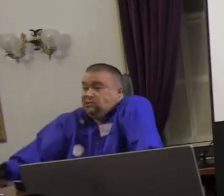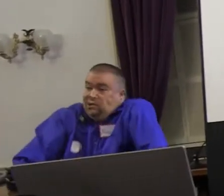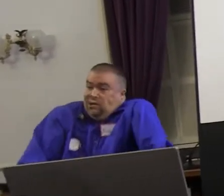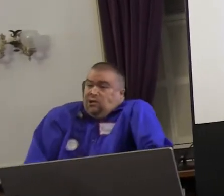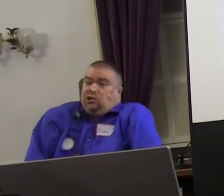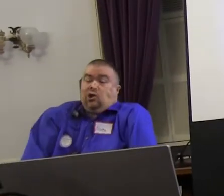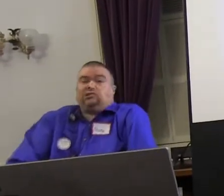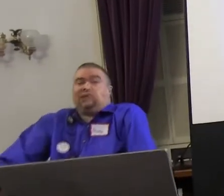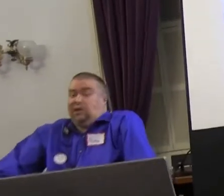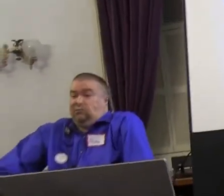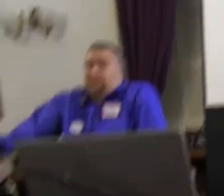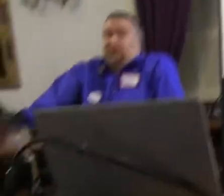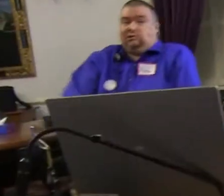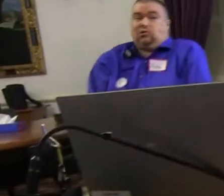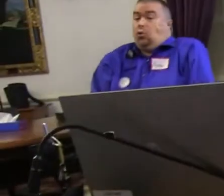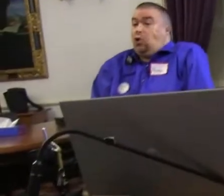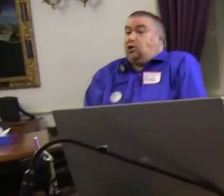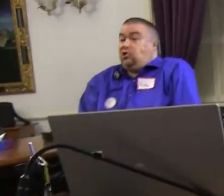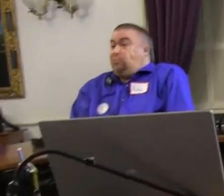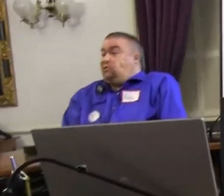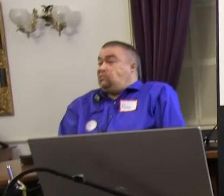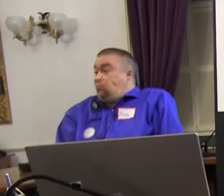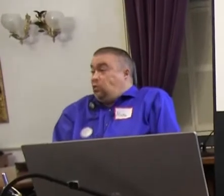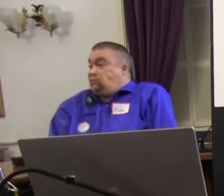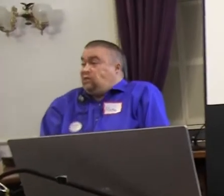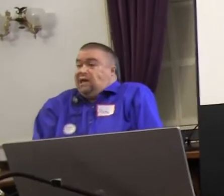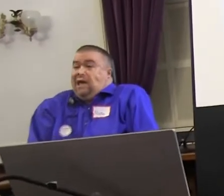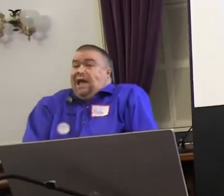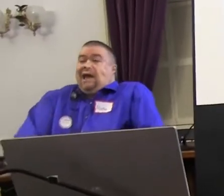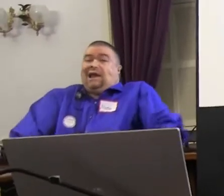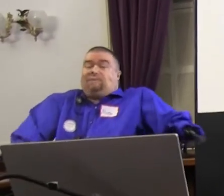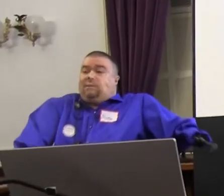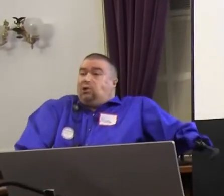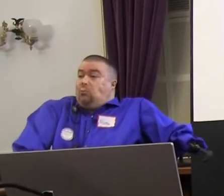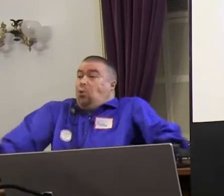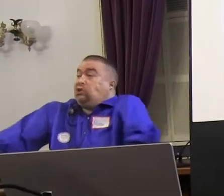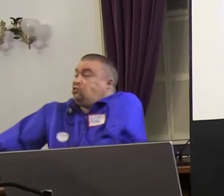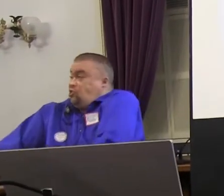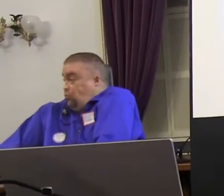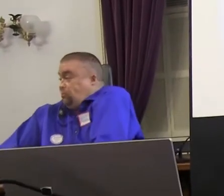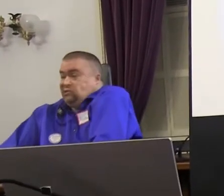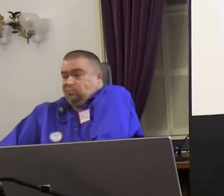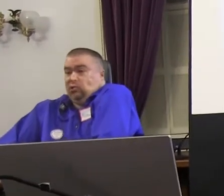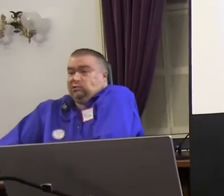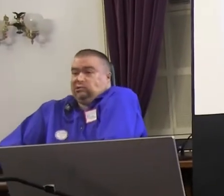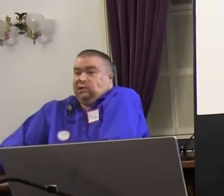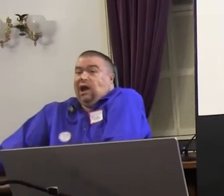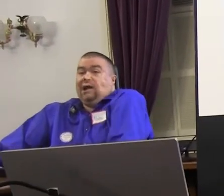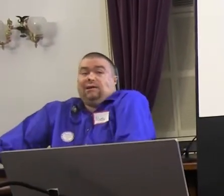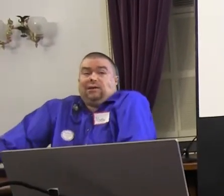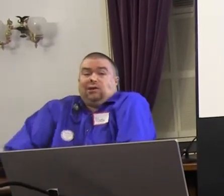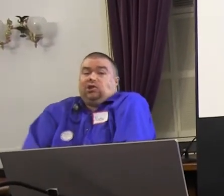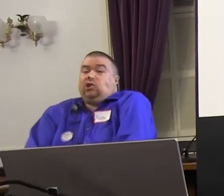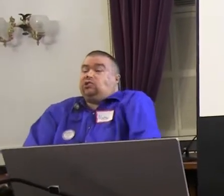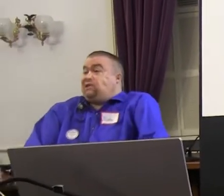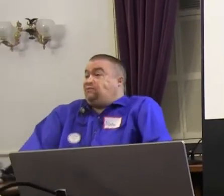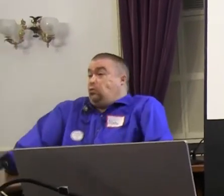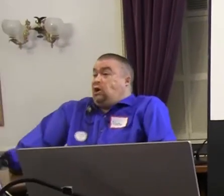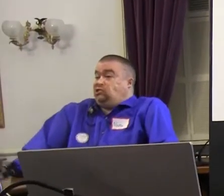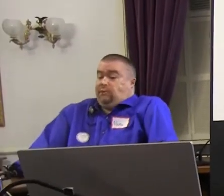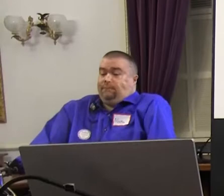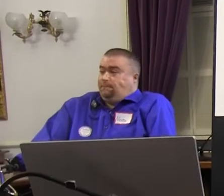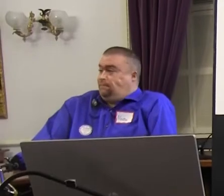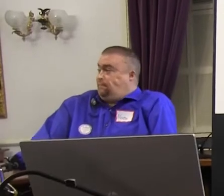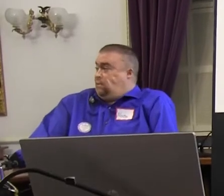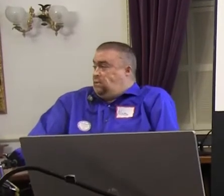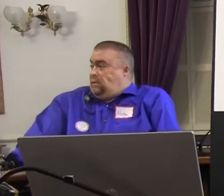with friends. You can go sailing with friends. Or you can play sports and have people come watch you play sports. Not you just have